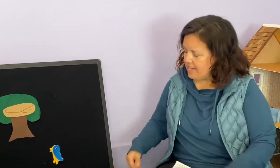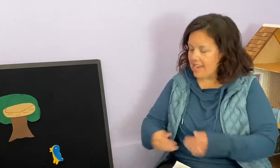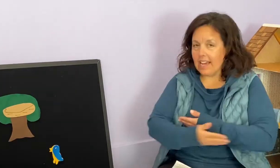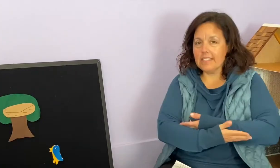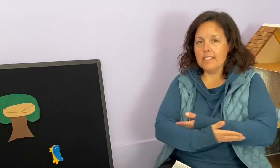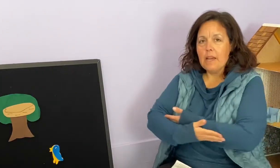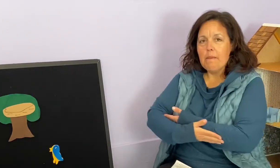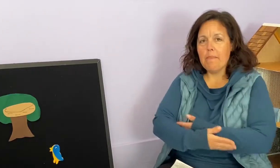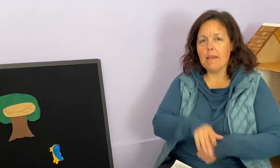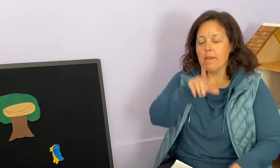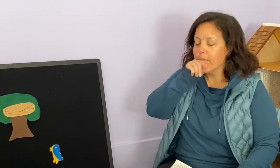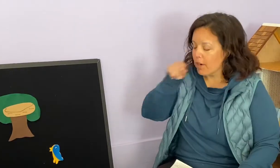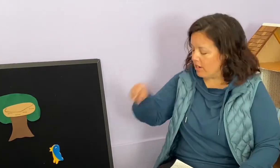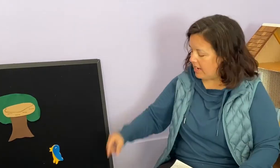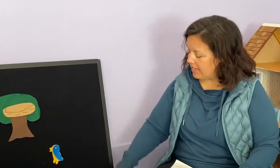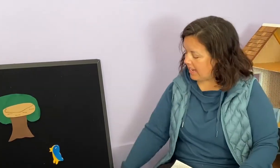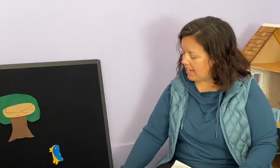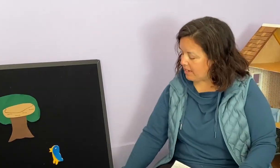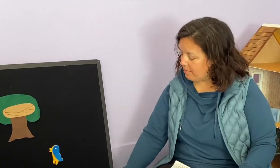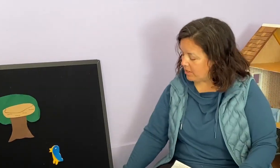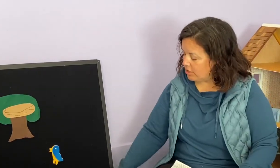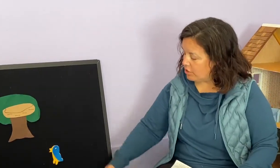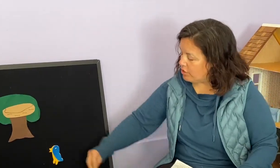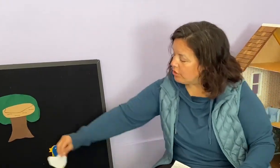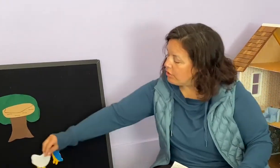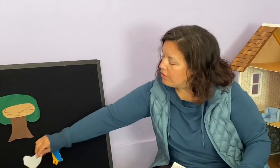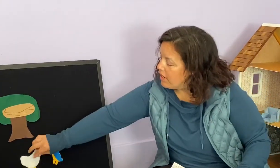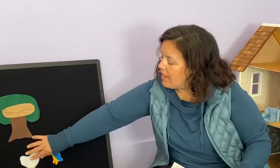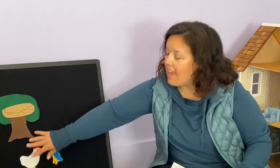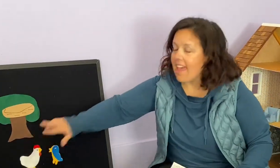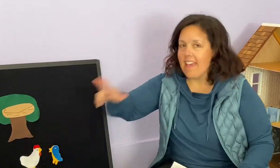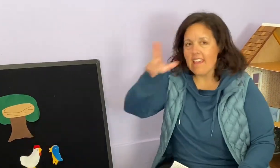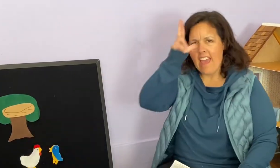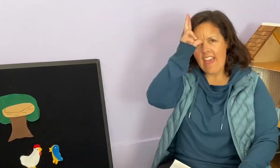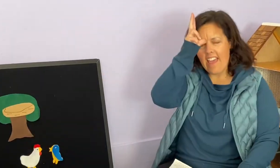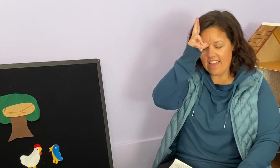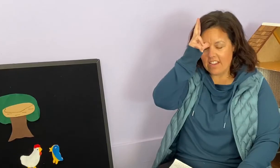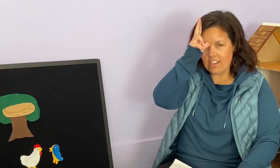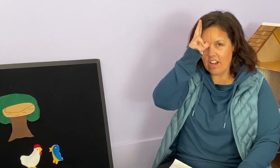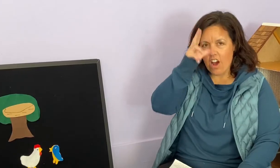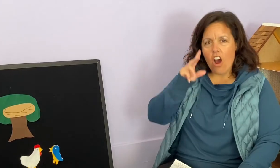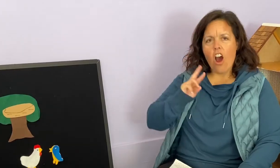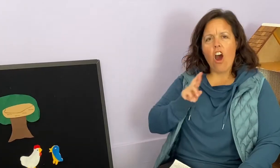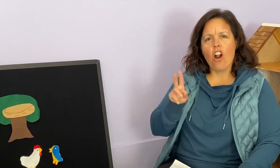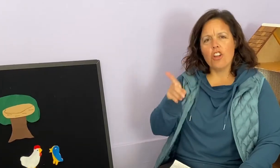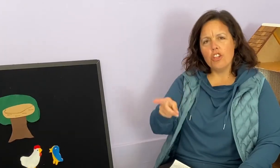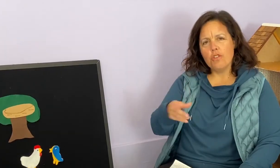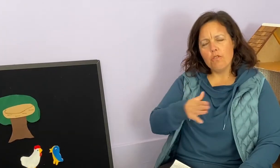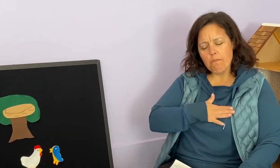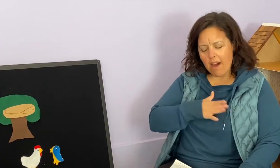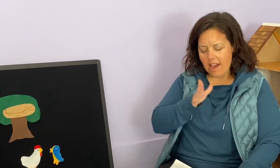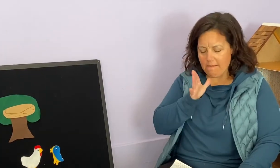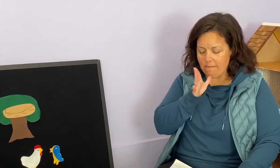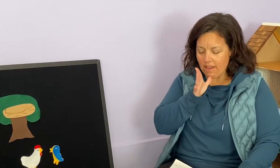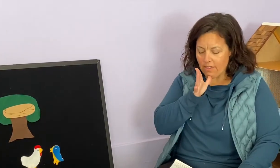Baby bird came to a hen. Are you my mother?